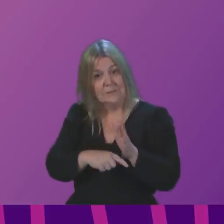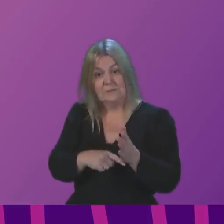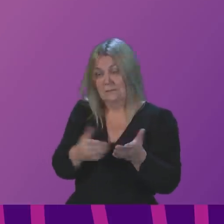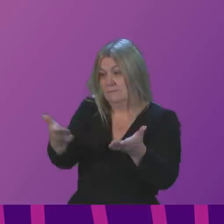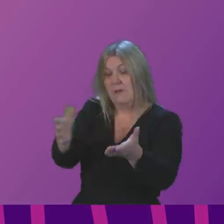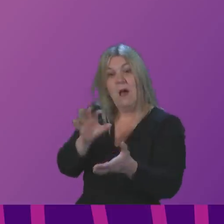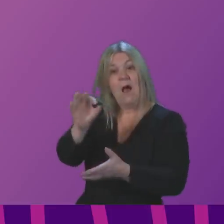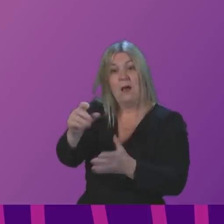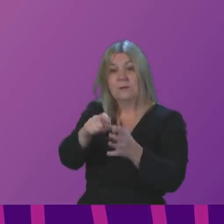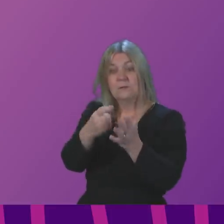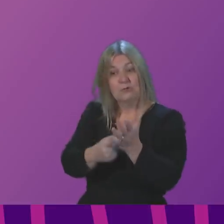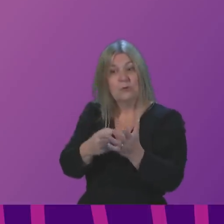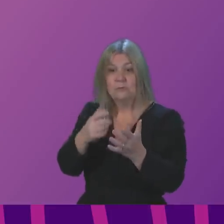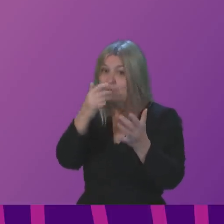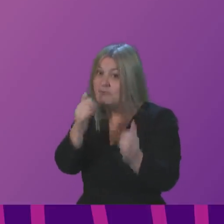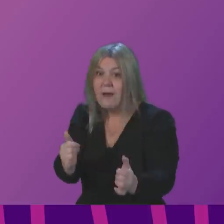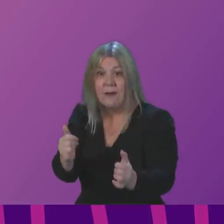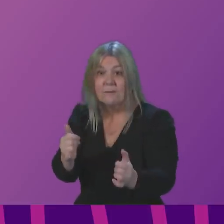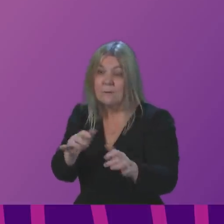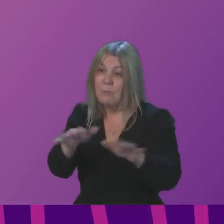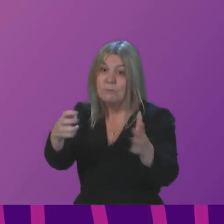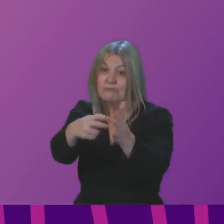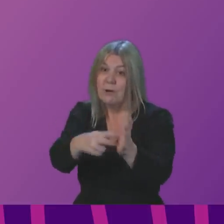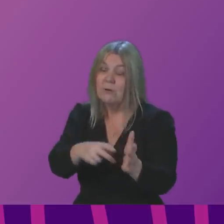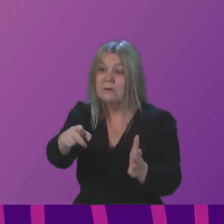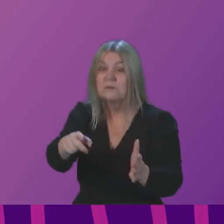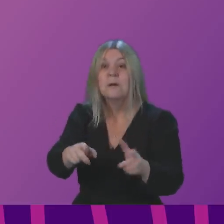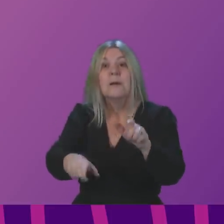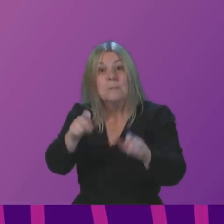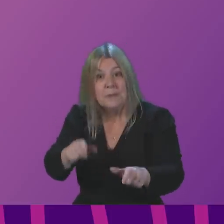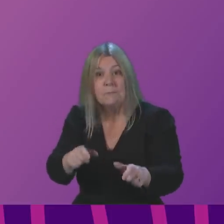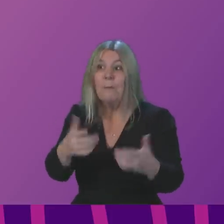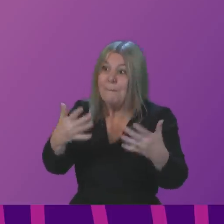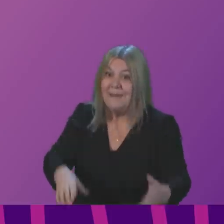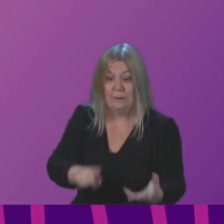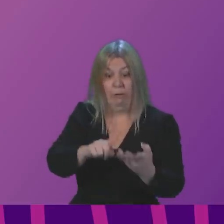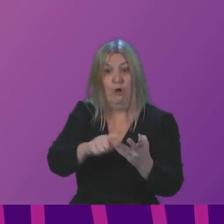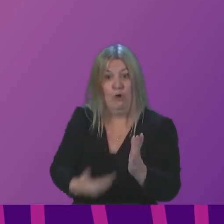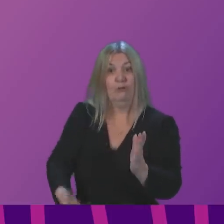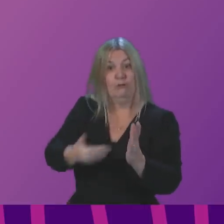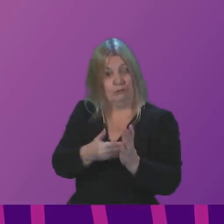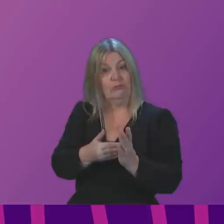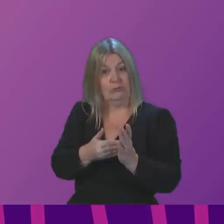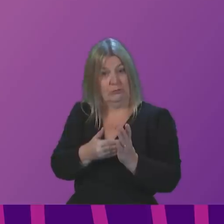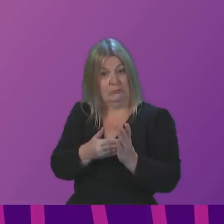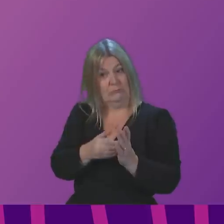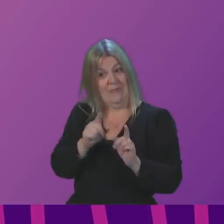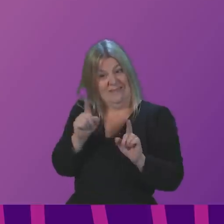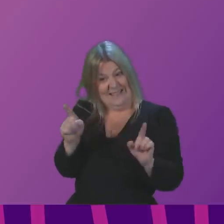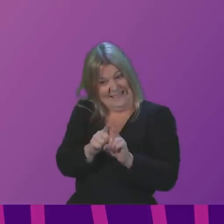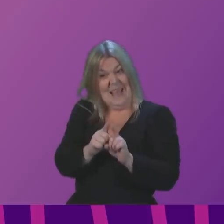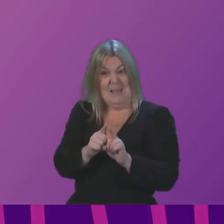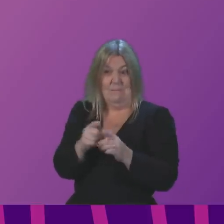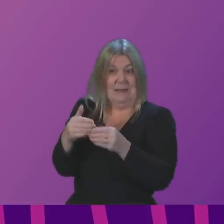this on the public record, the number of people over the past three days who got their booster vaccination, many of them within that updated